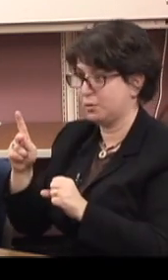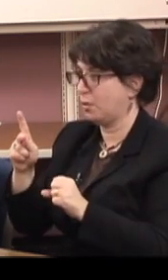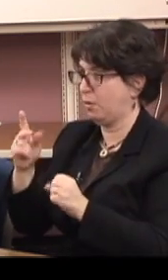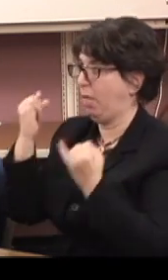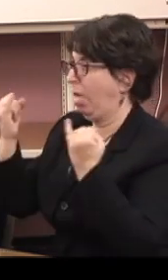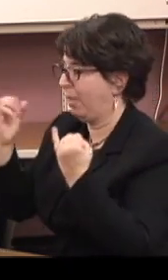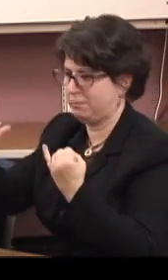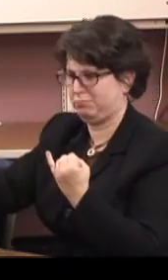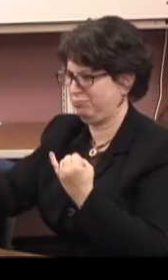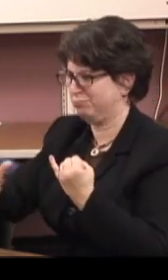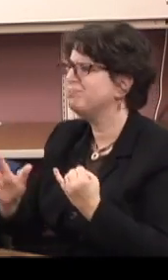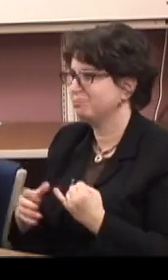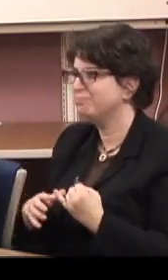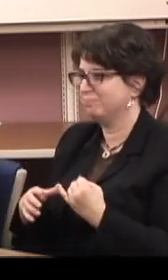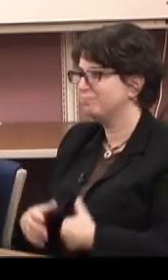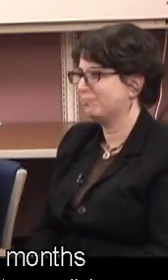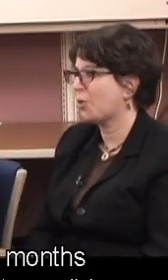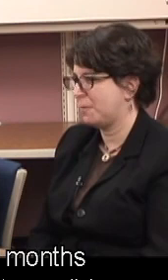Okay.